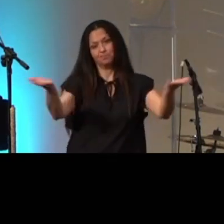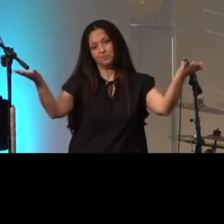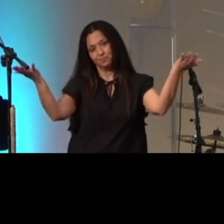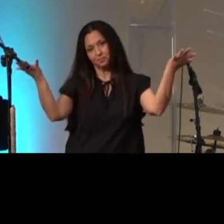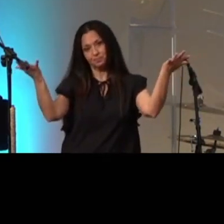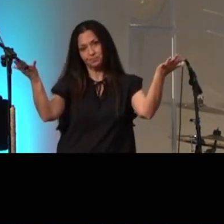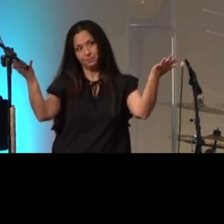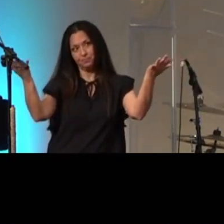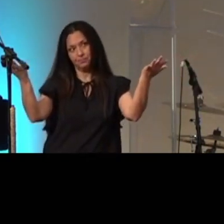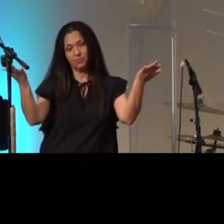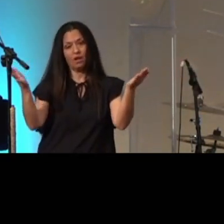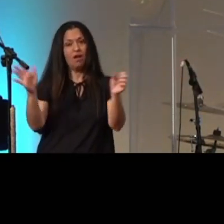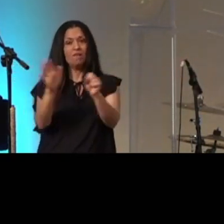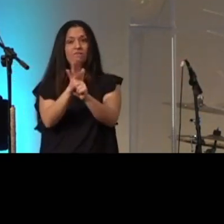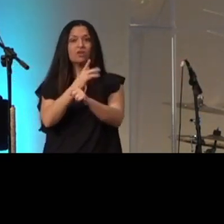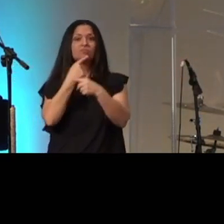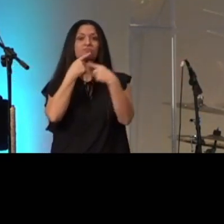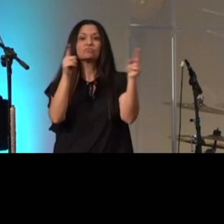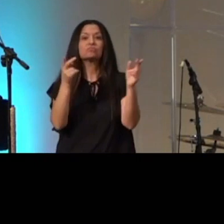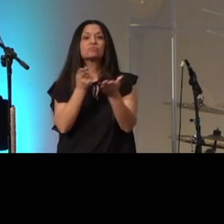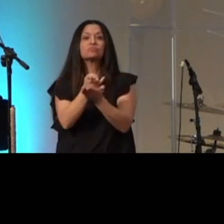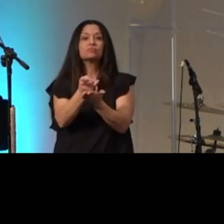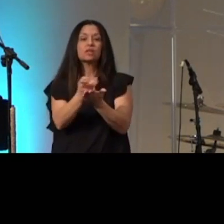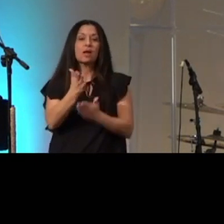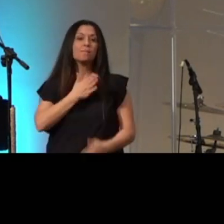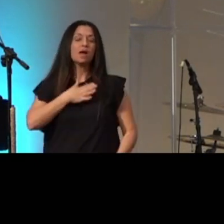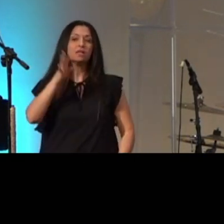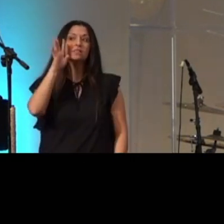full disclosure my temptation